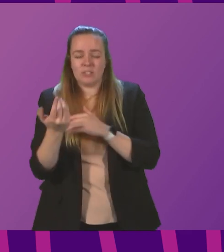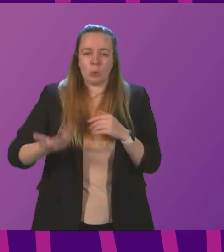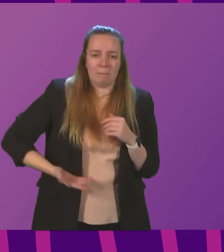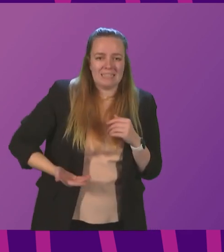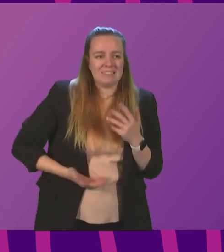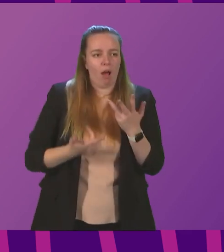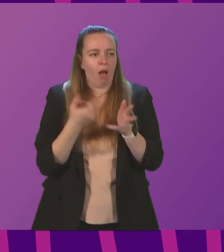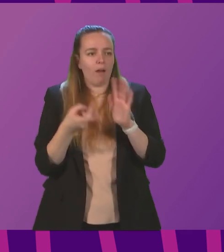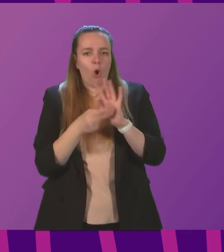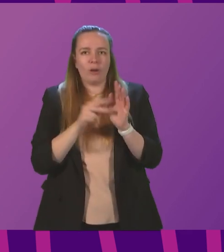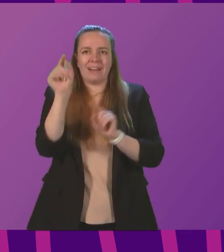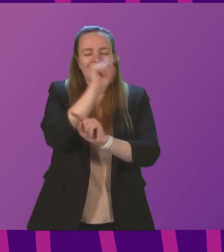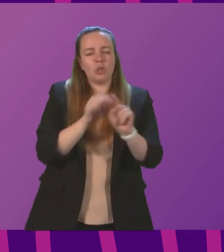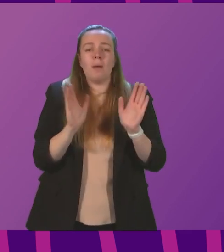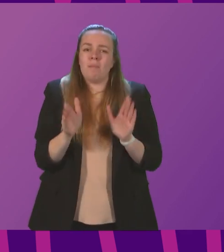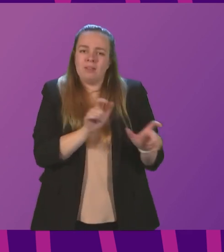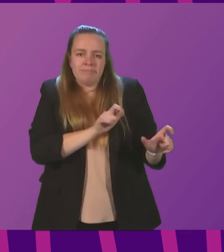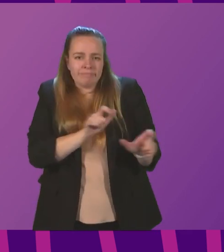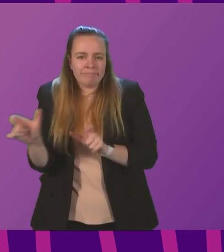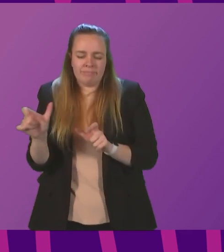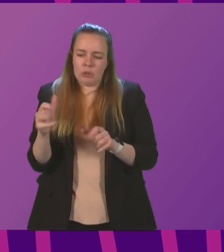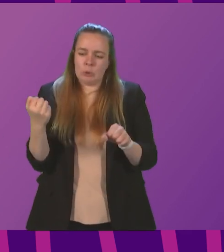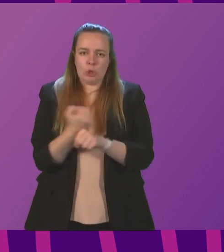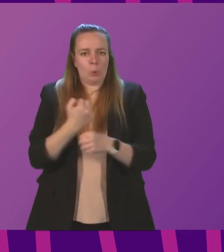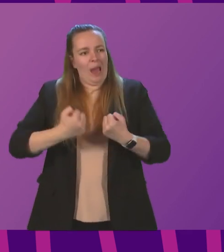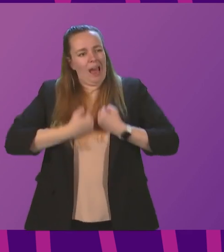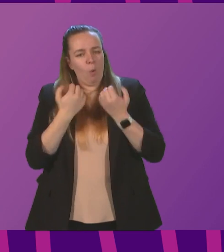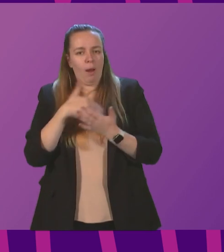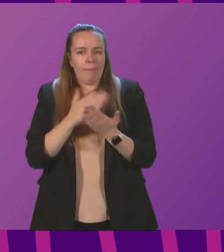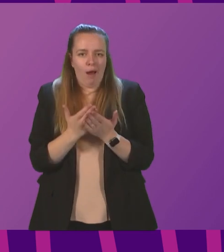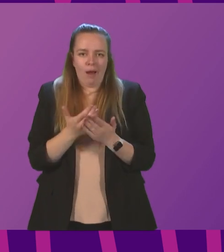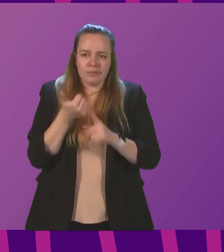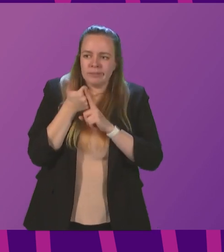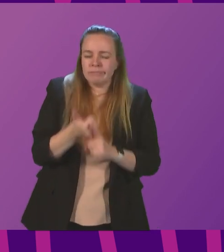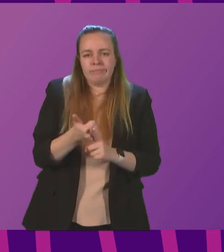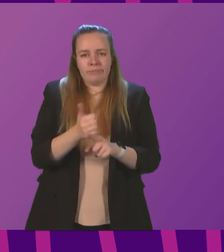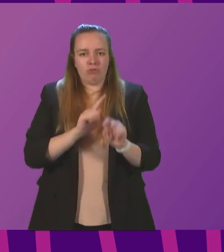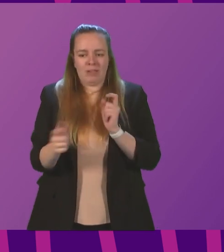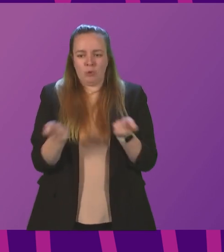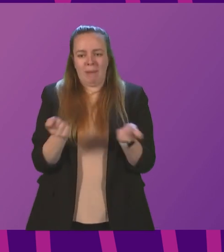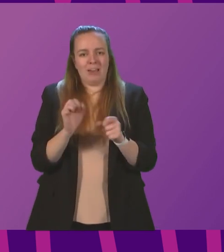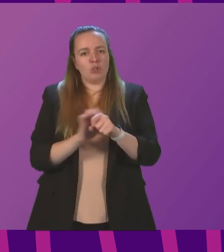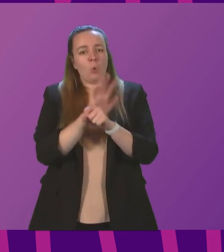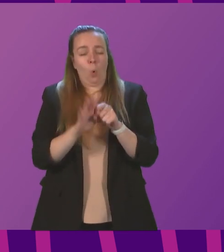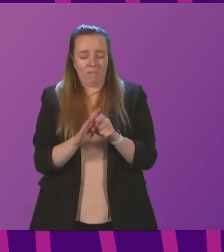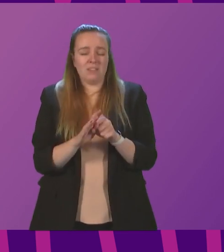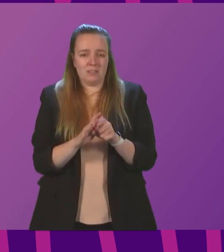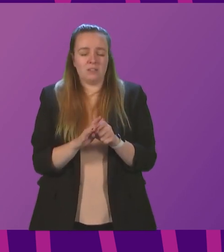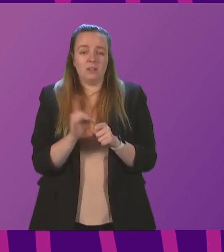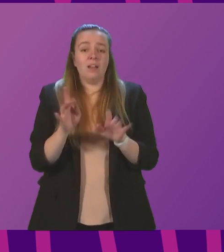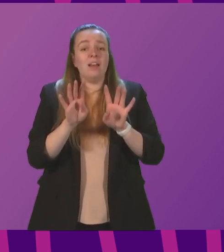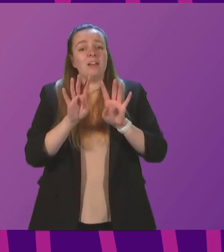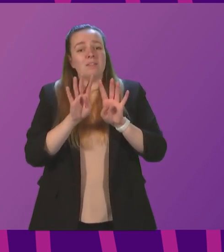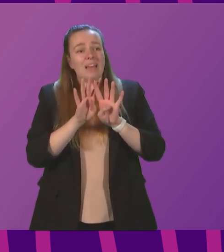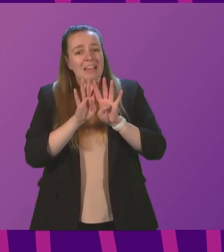and other organisations, must continue to play our part in helping curb the spread of the virus. For that reason, Cabinet